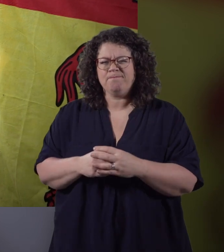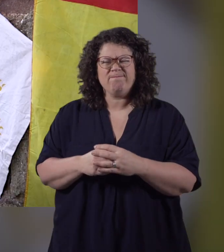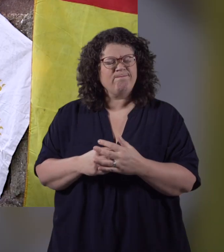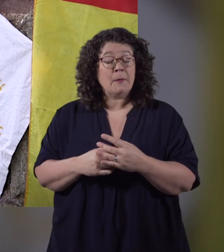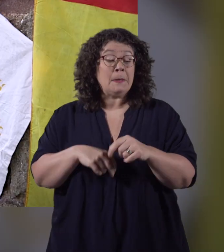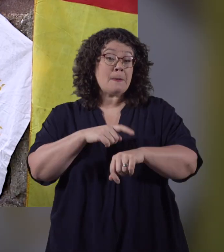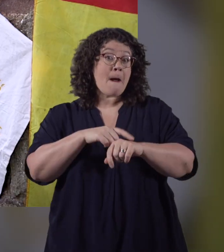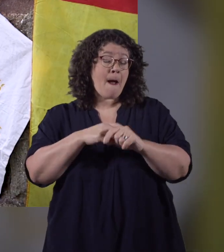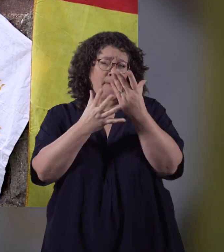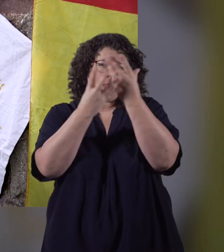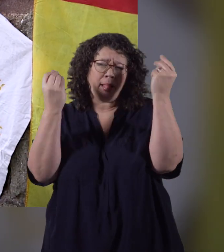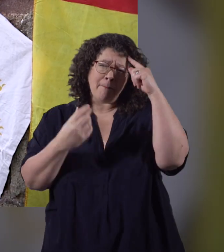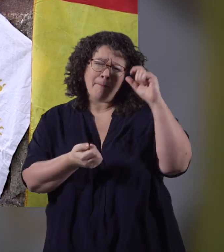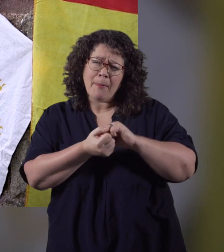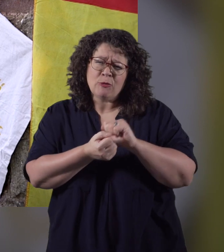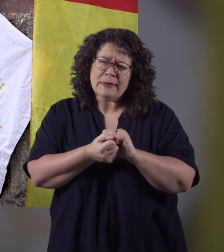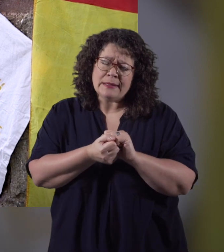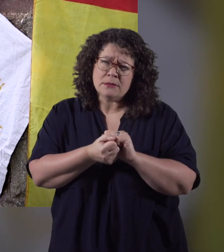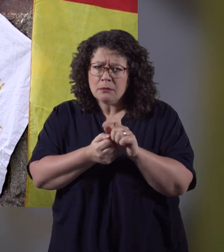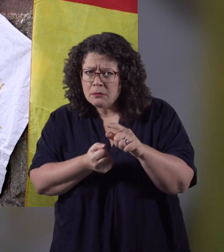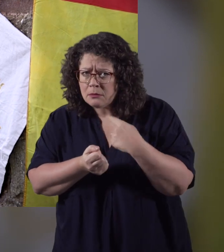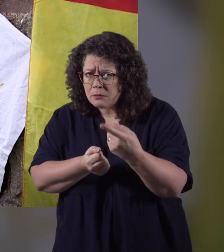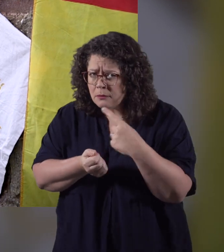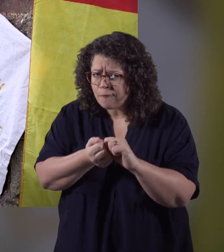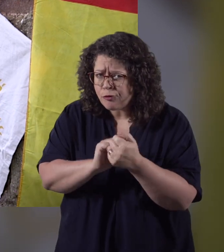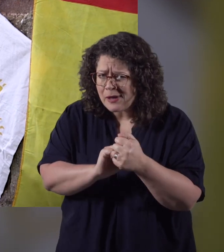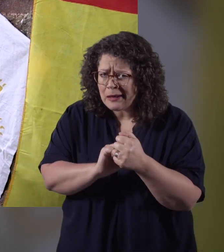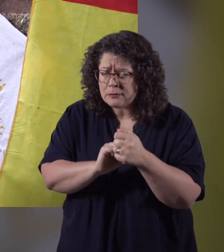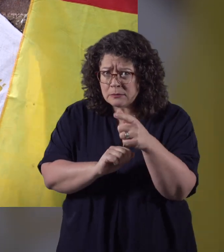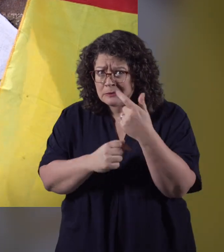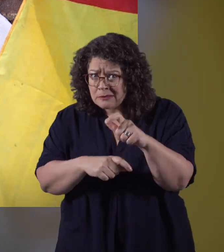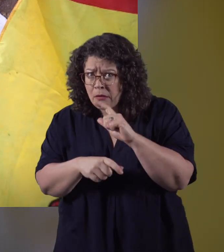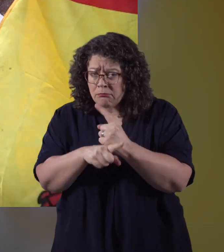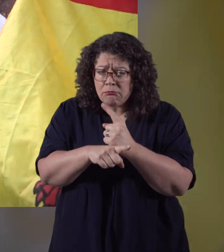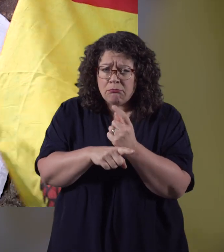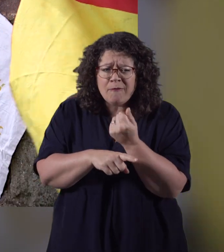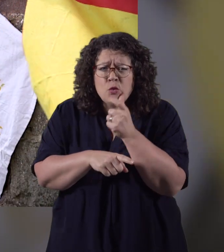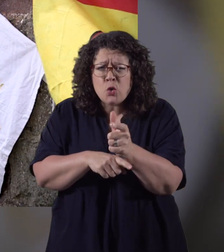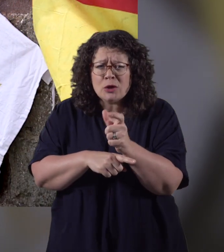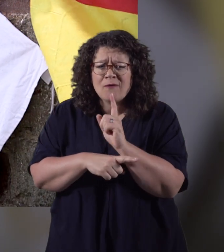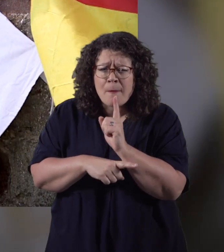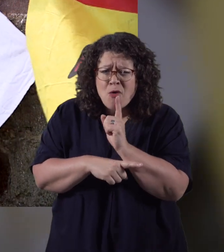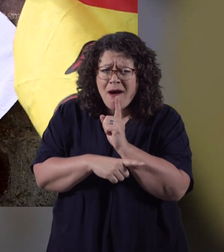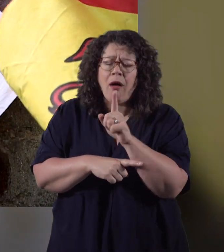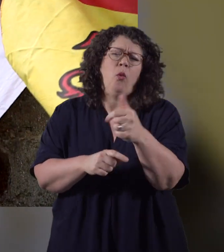Time does not quell the memories. Am I amongst friends? Can you still speak a few words of Cymraeg? I'm glad.